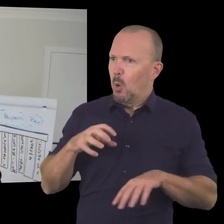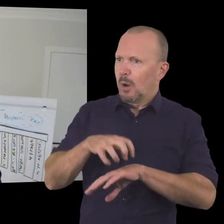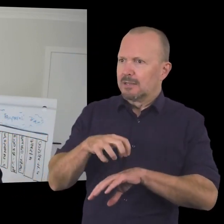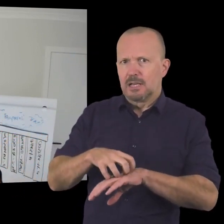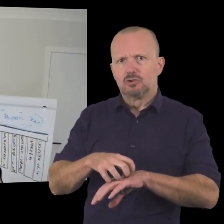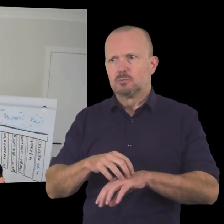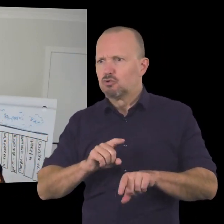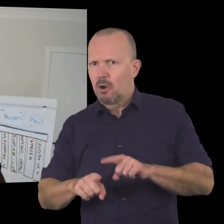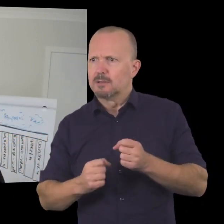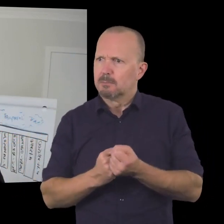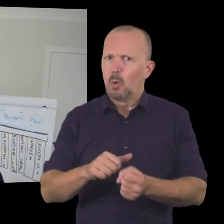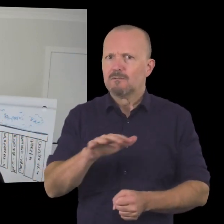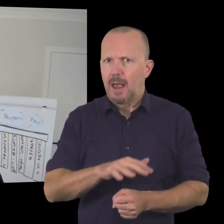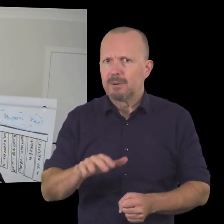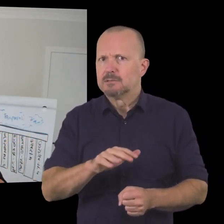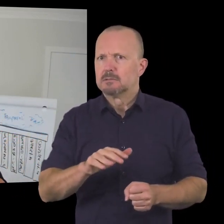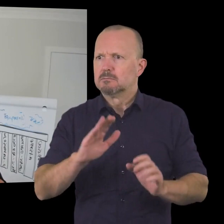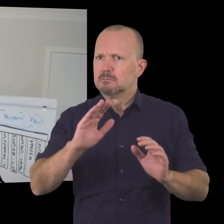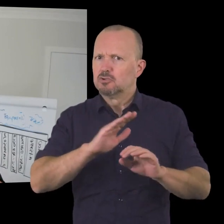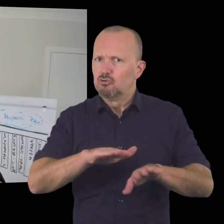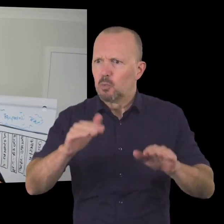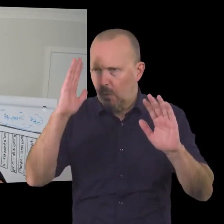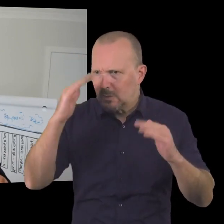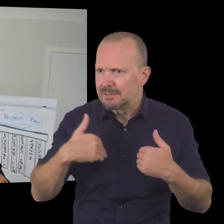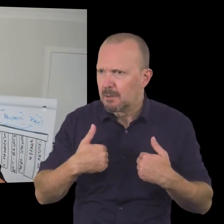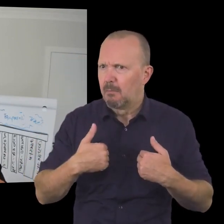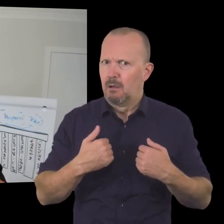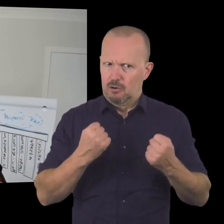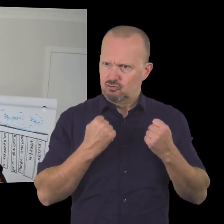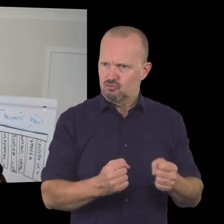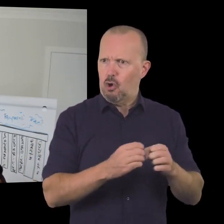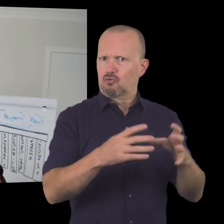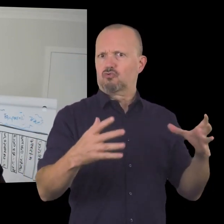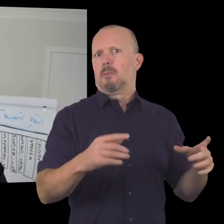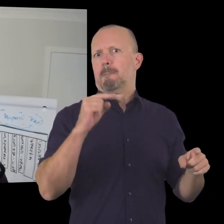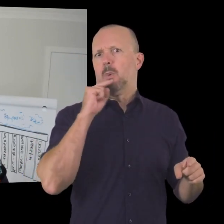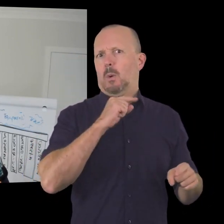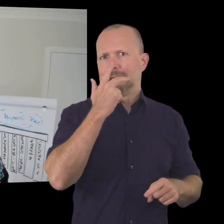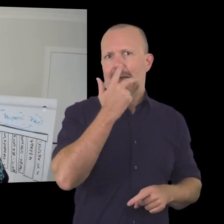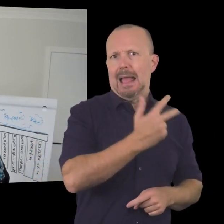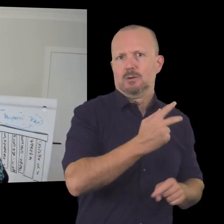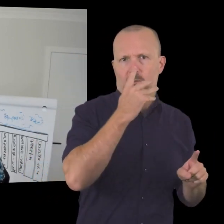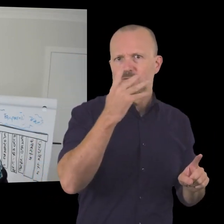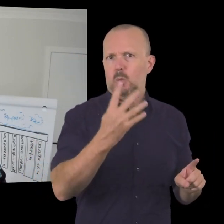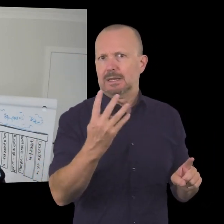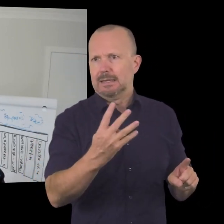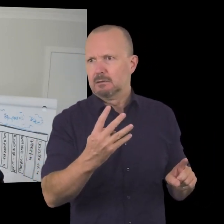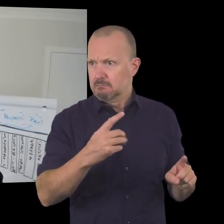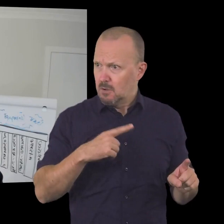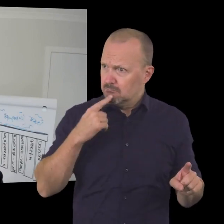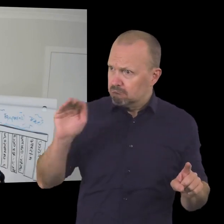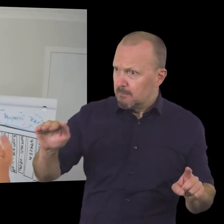make in the community uh and we are looking to uh connect you uh sorry we are looking to connect with businesses uh in terms of sponsorship